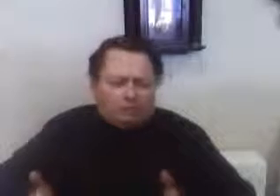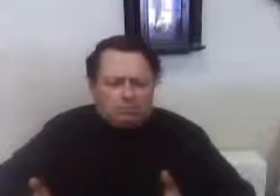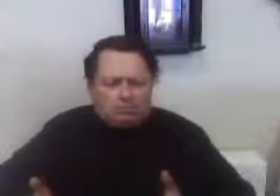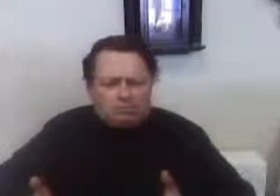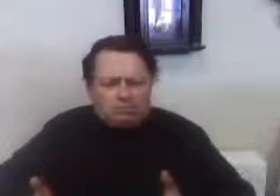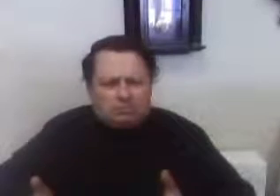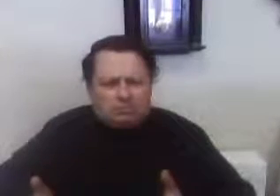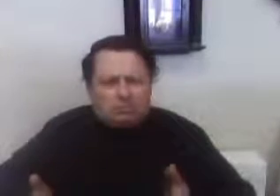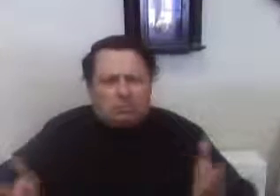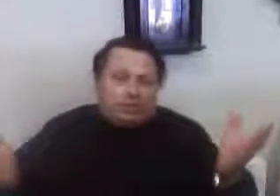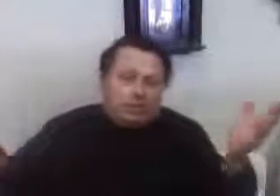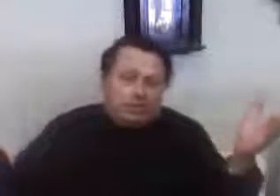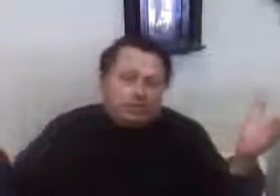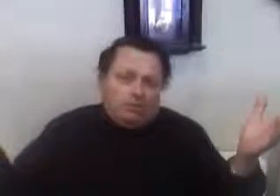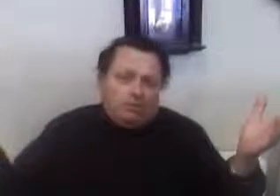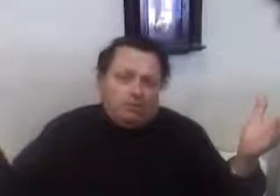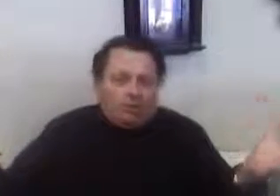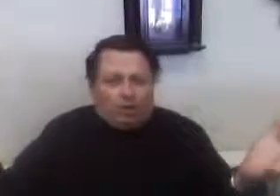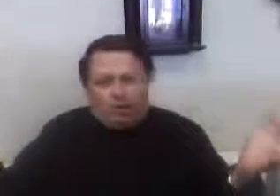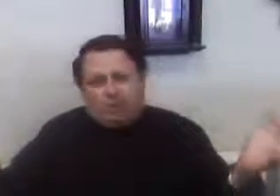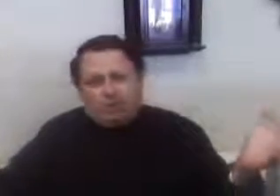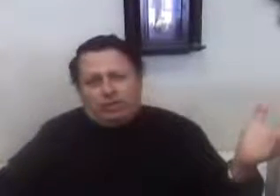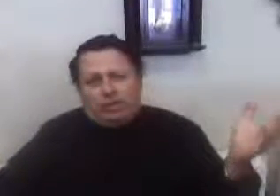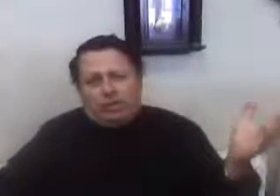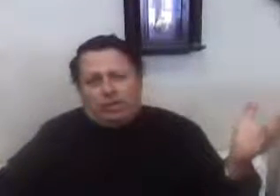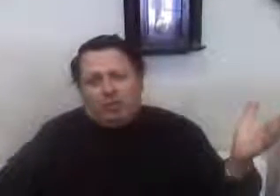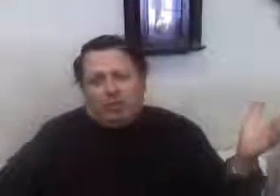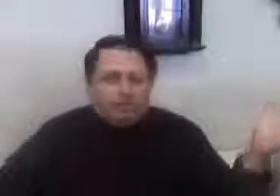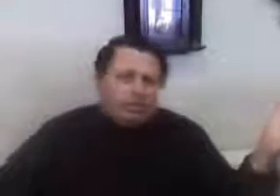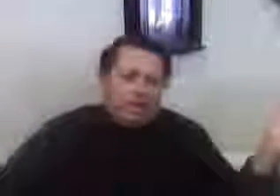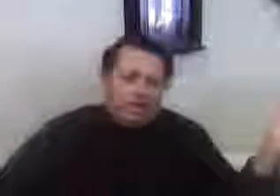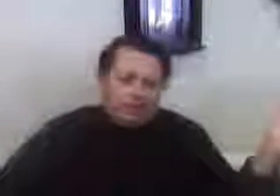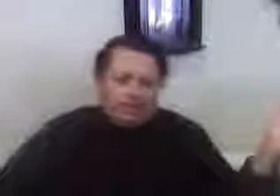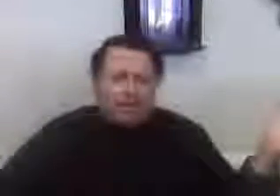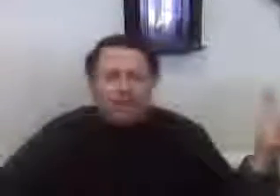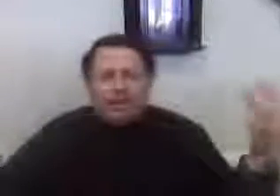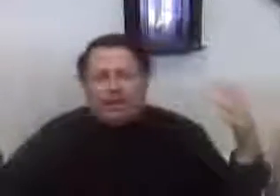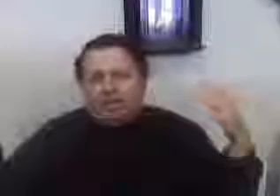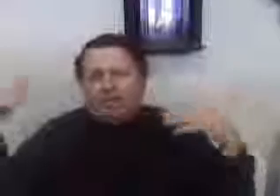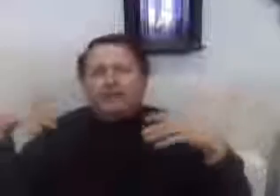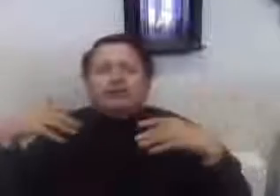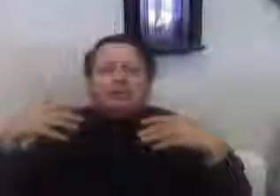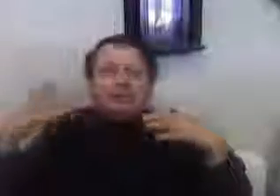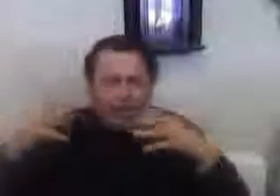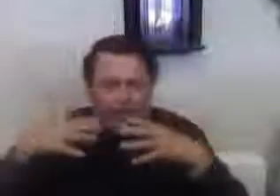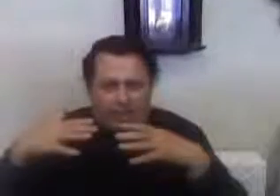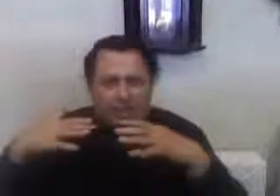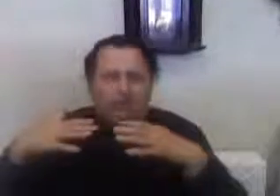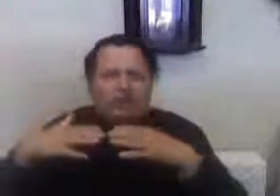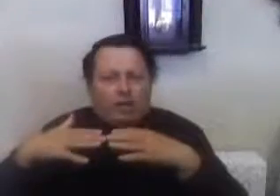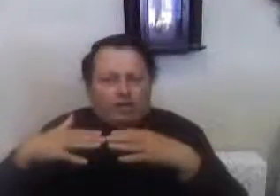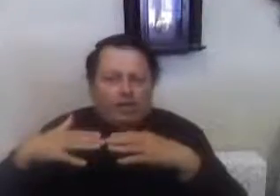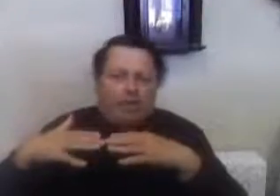So, what they do is they form a union, which is a communist idea, and they then negotiate